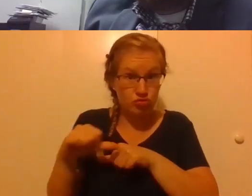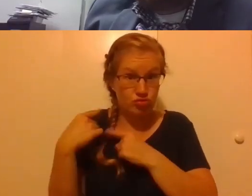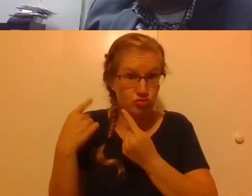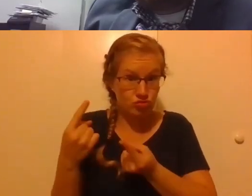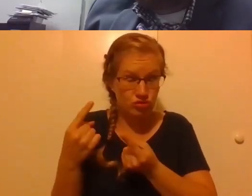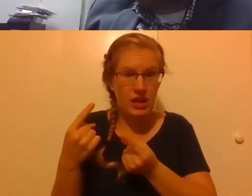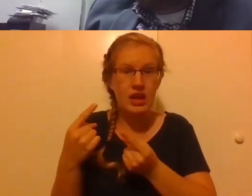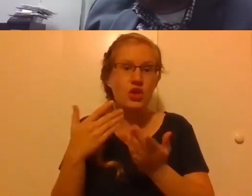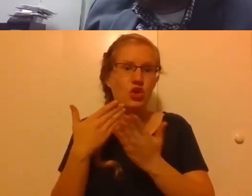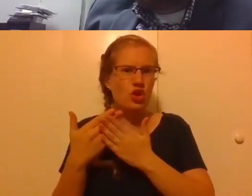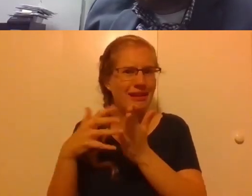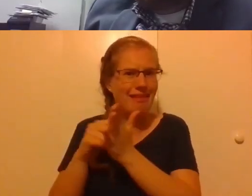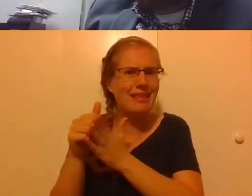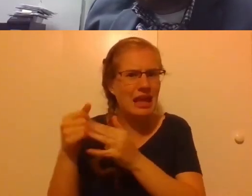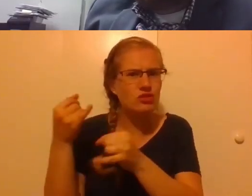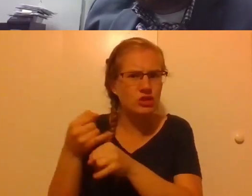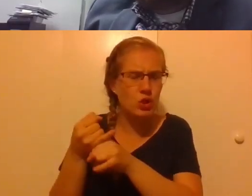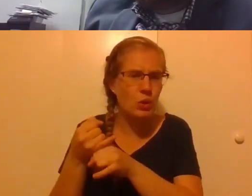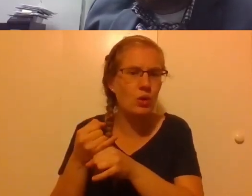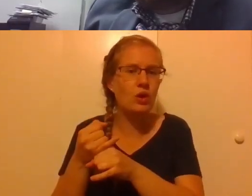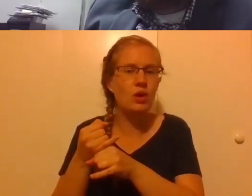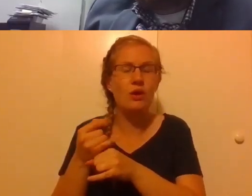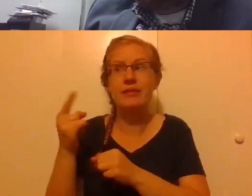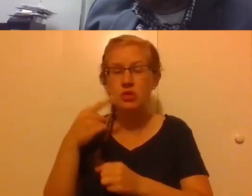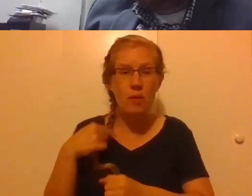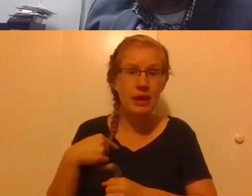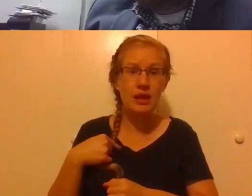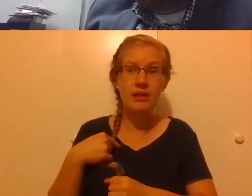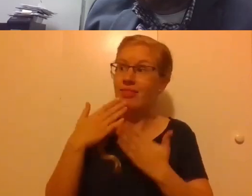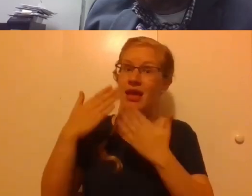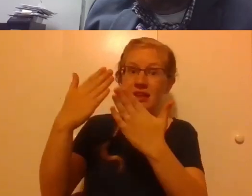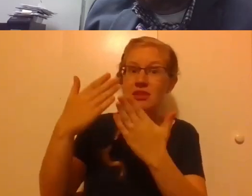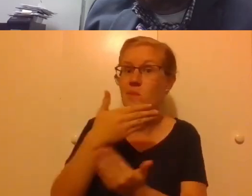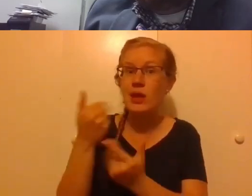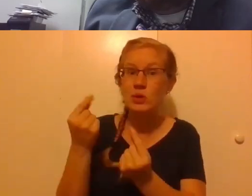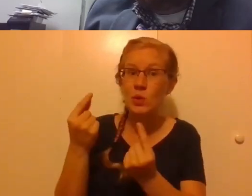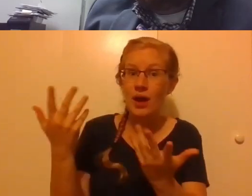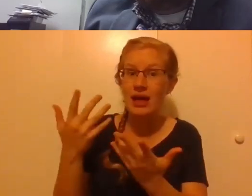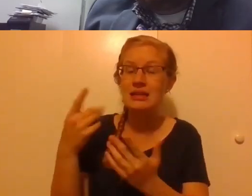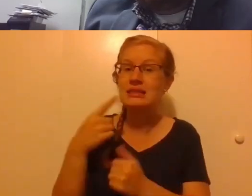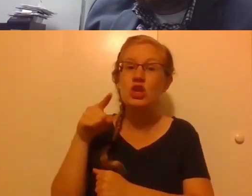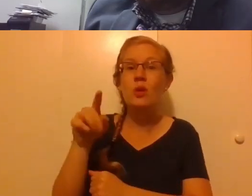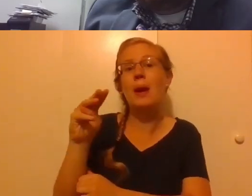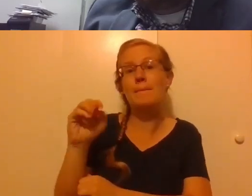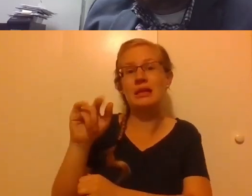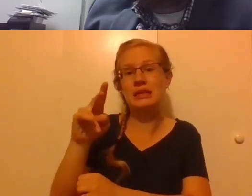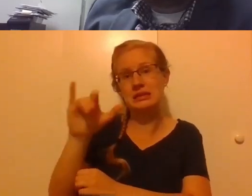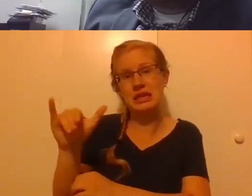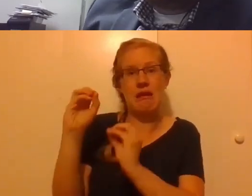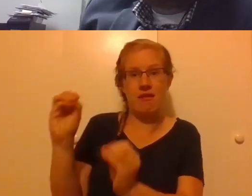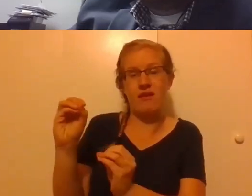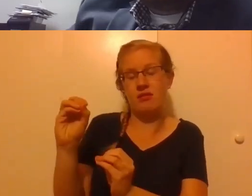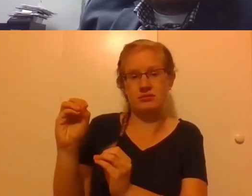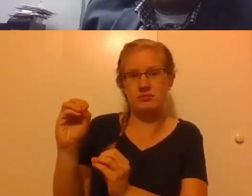Cancer Institute said to me, you know, about the best thing we can do at Thanksgiving is say that you are malignancy free. And so